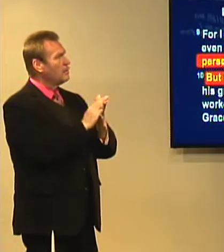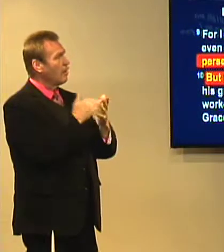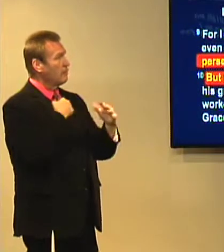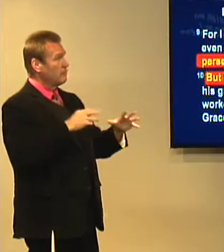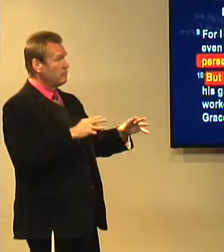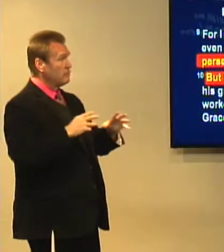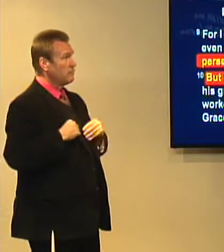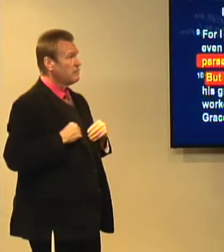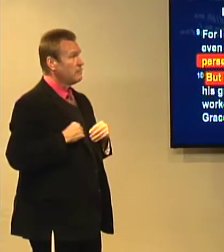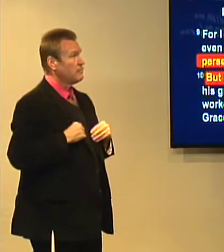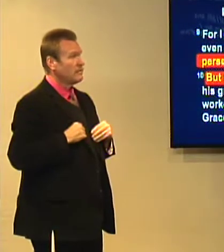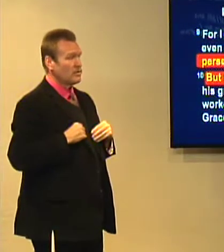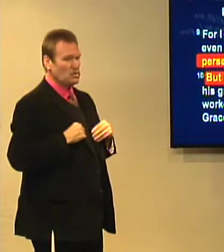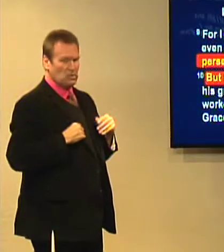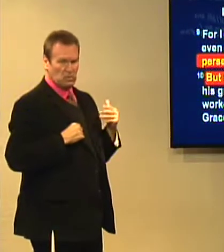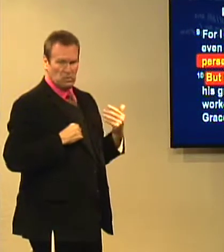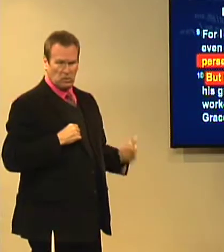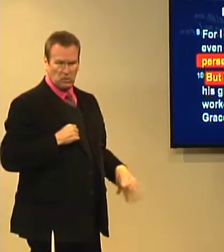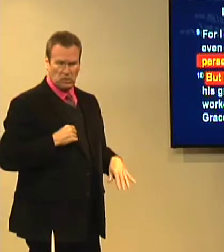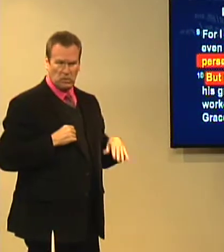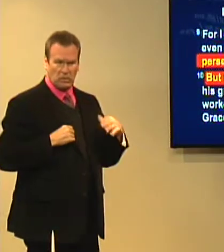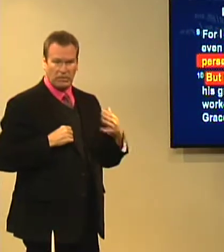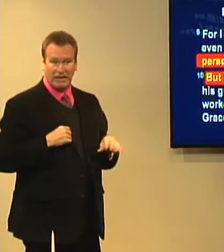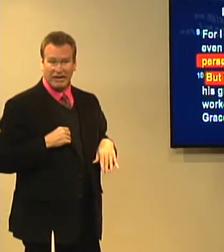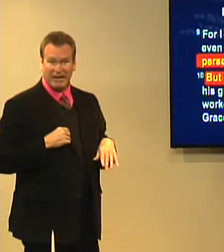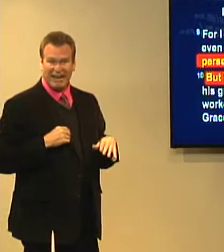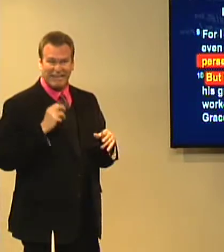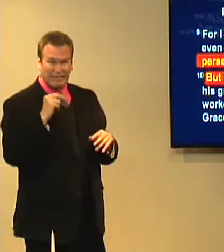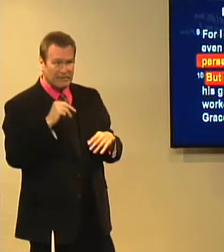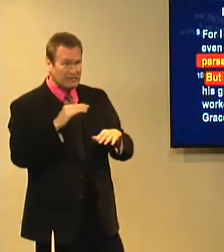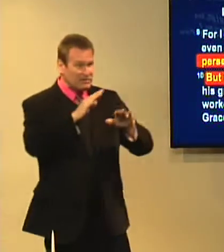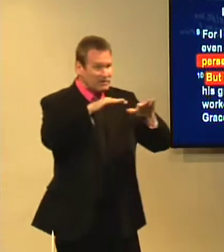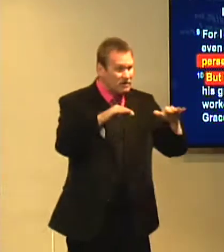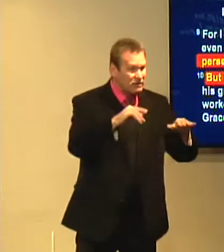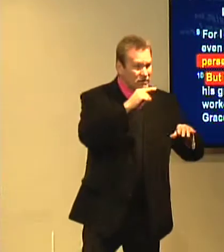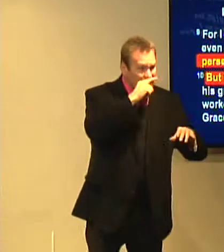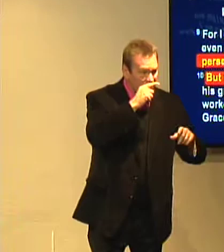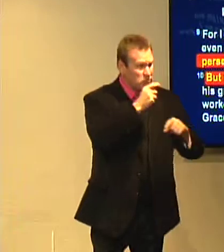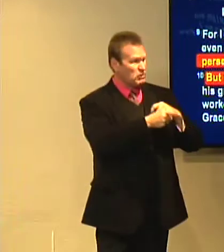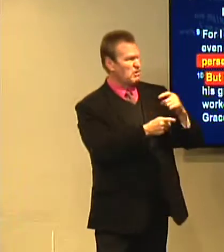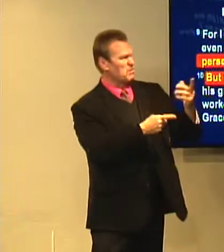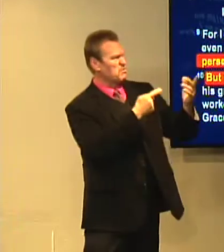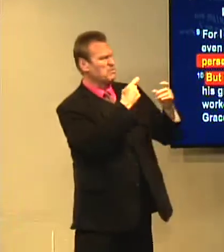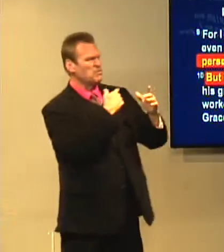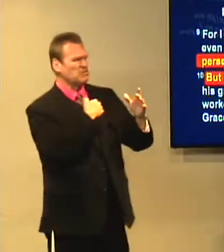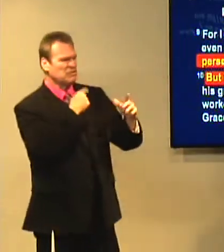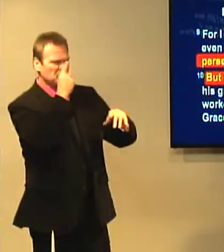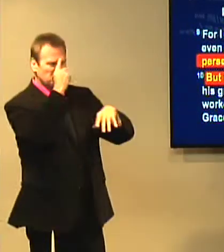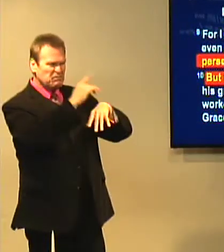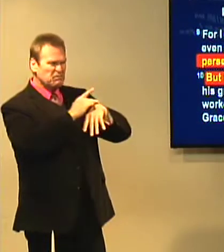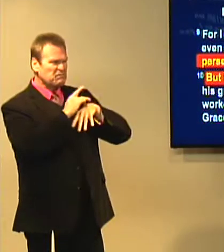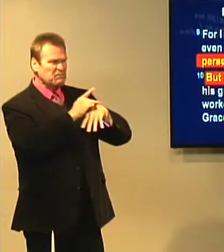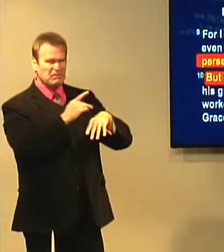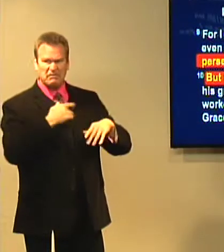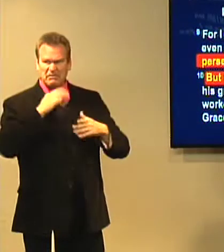and killed, and the wife was going to should I believe? And she did, she accepted. Children were